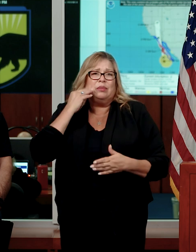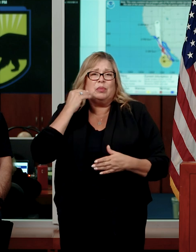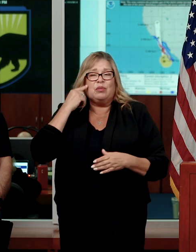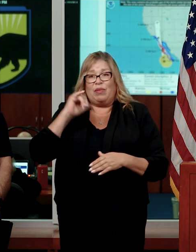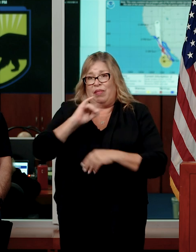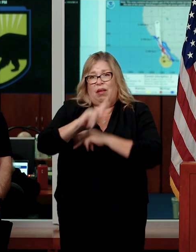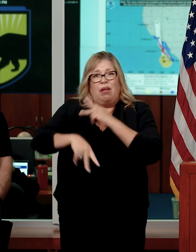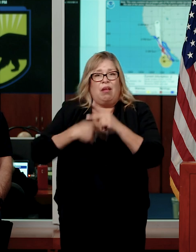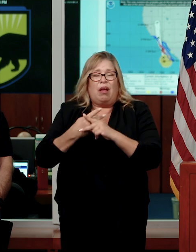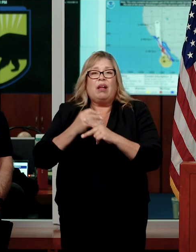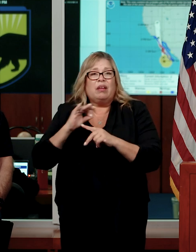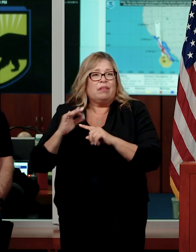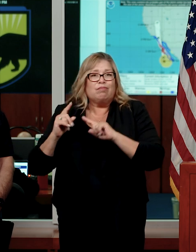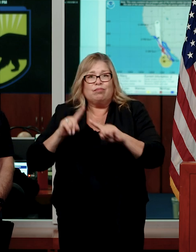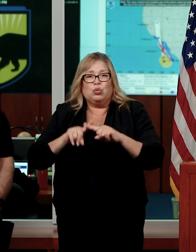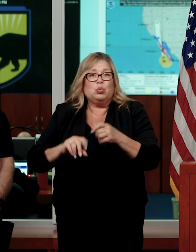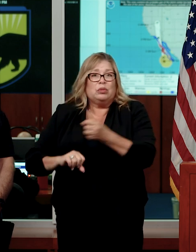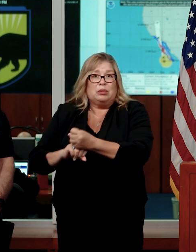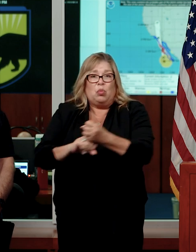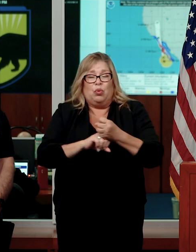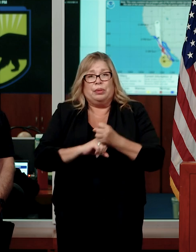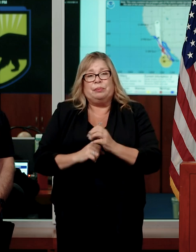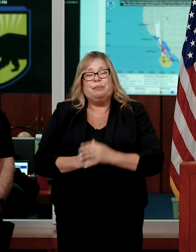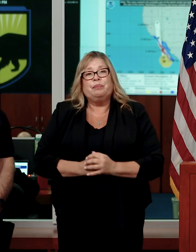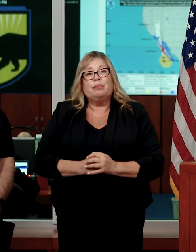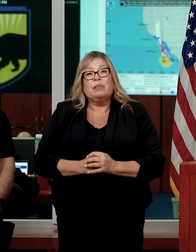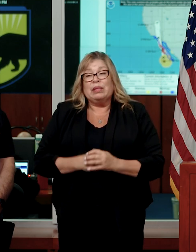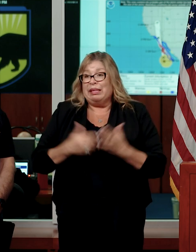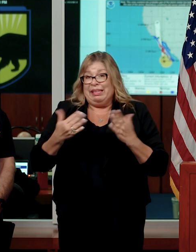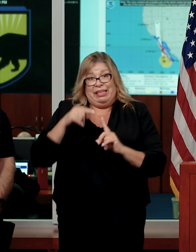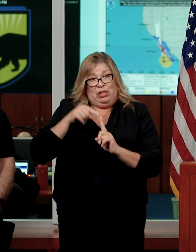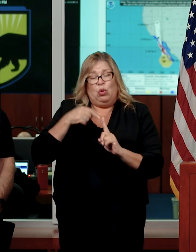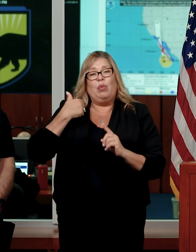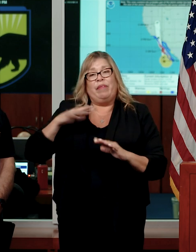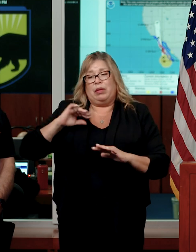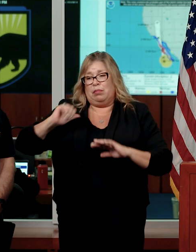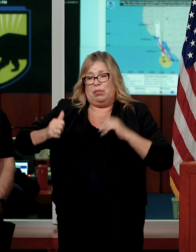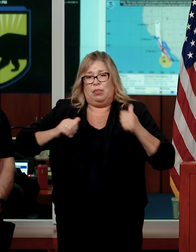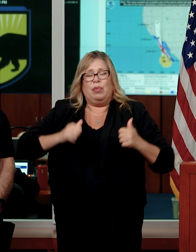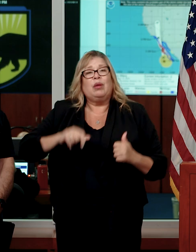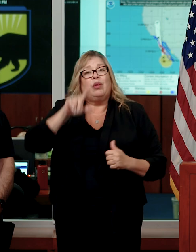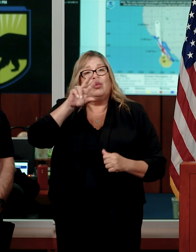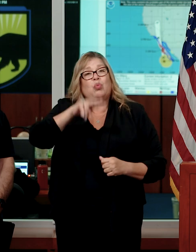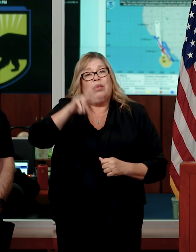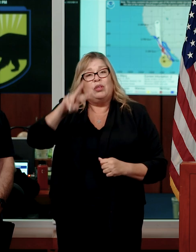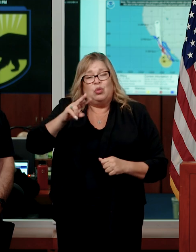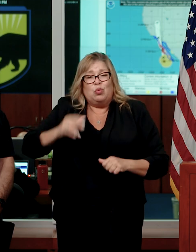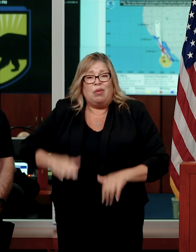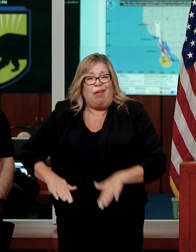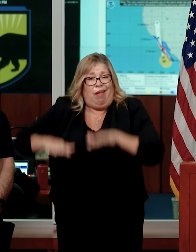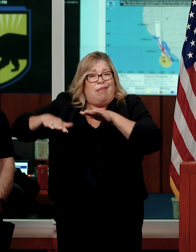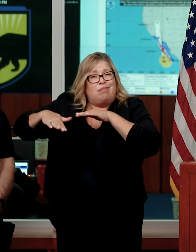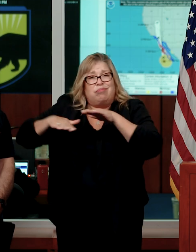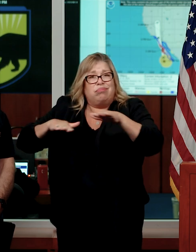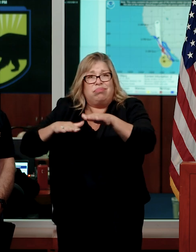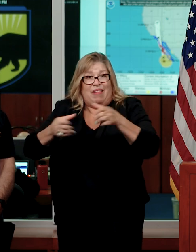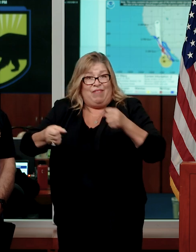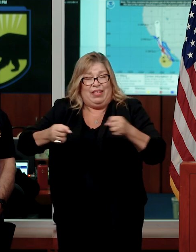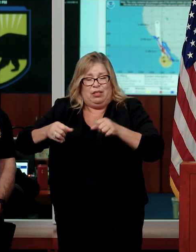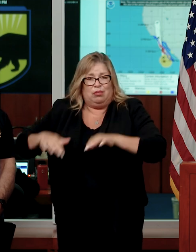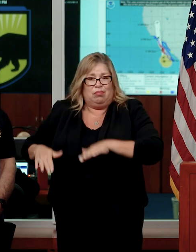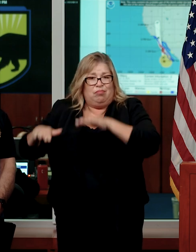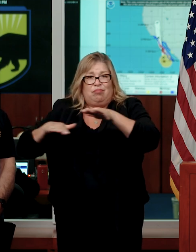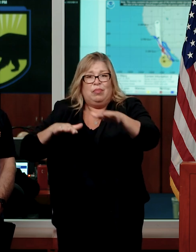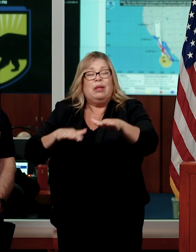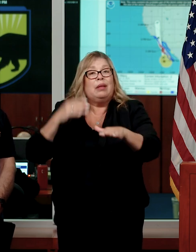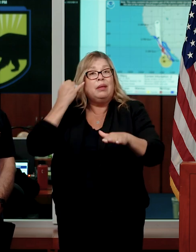support operations. More specifically, this case, we have pre-positioned 22 high-water vehicles to support where the